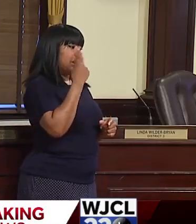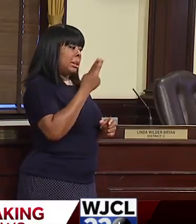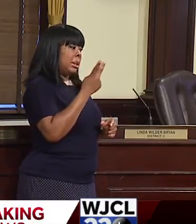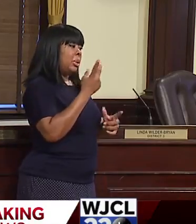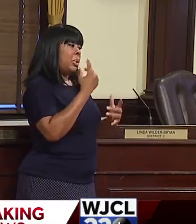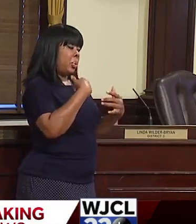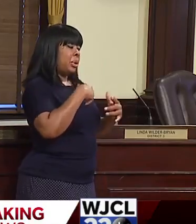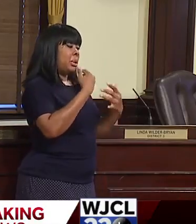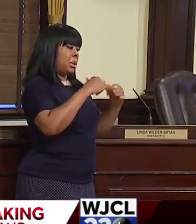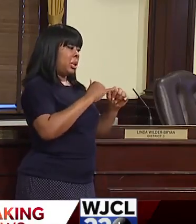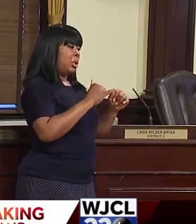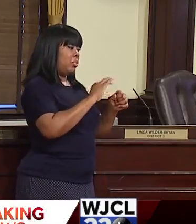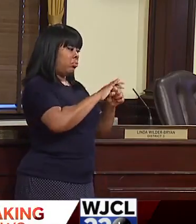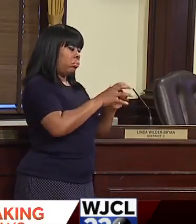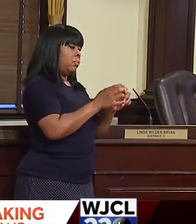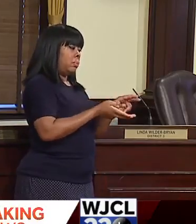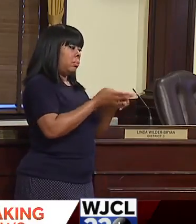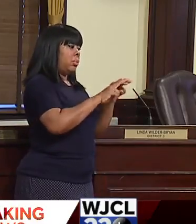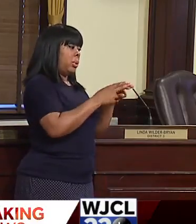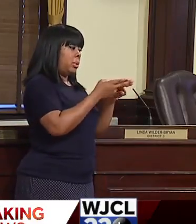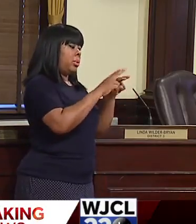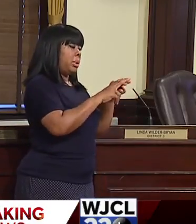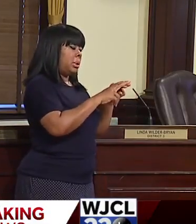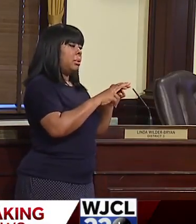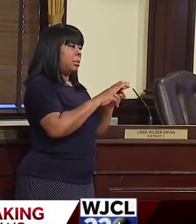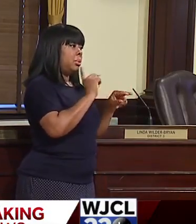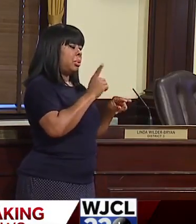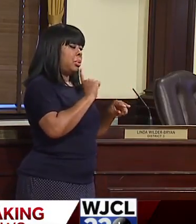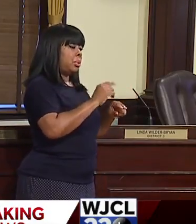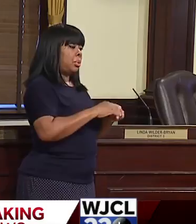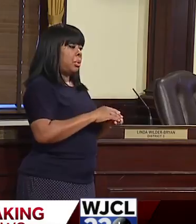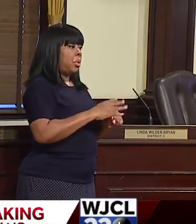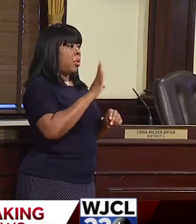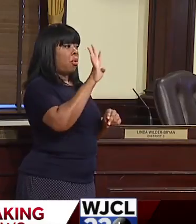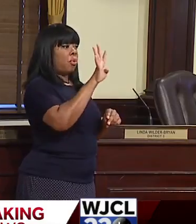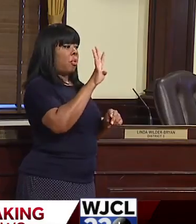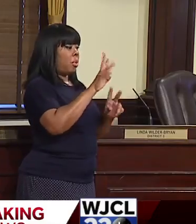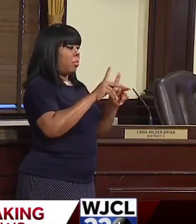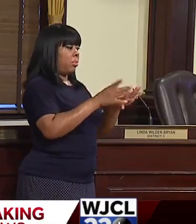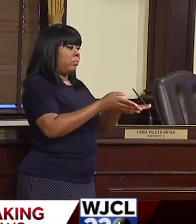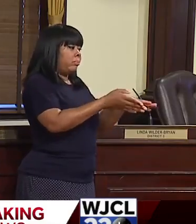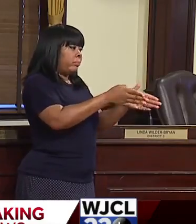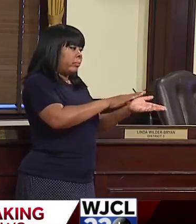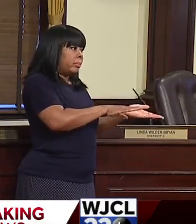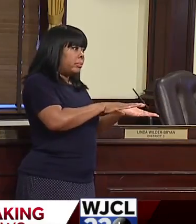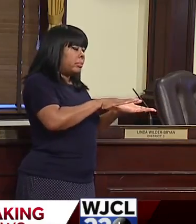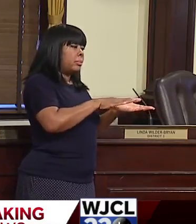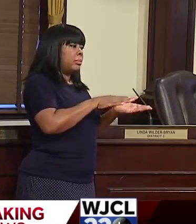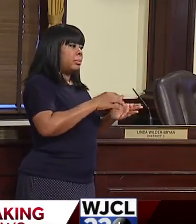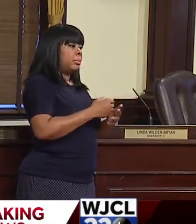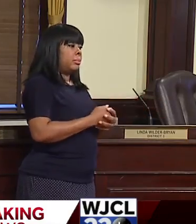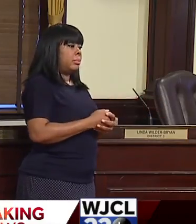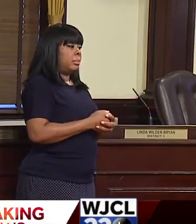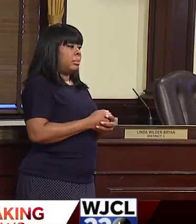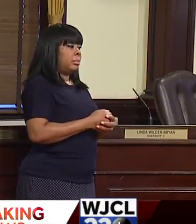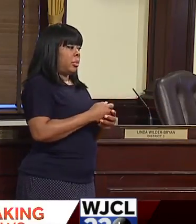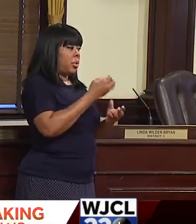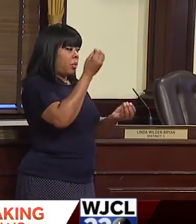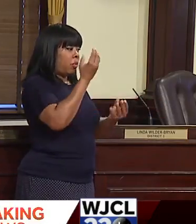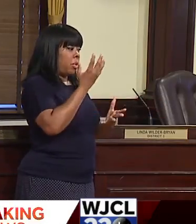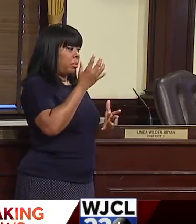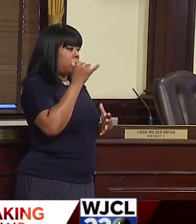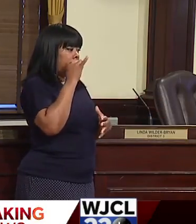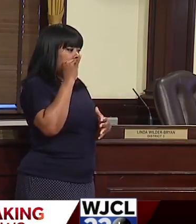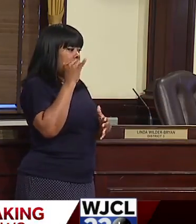any sense. Um, I think it also shows us we had, um, four deaths, um, that were been reported yesterday